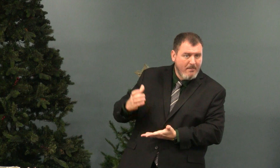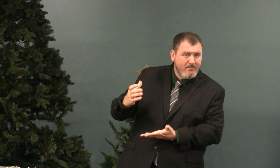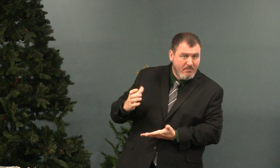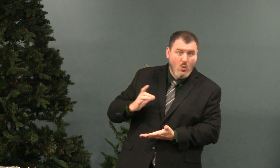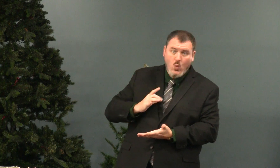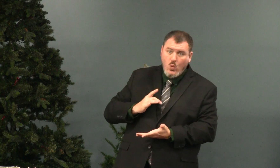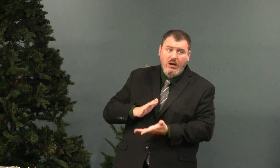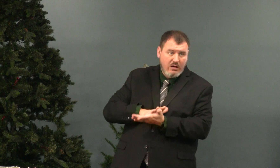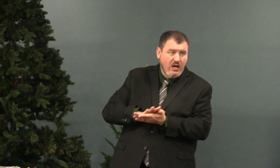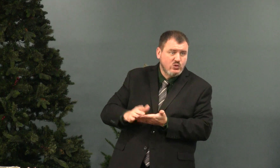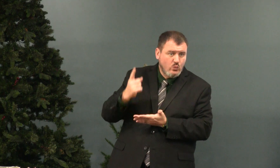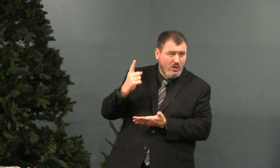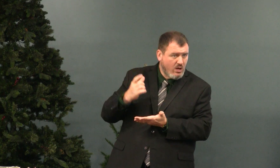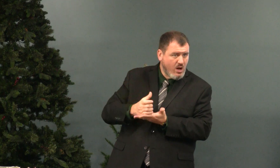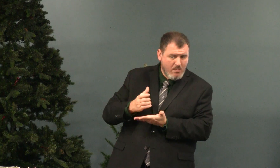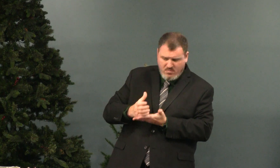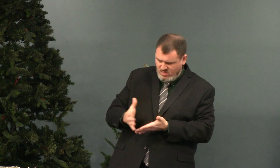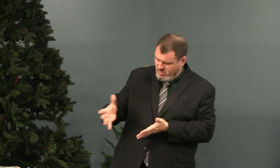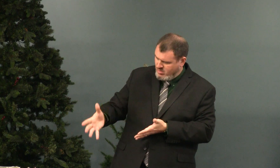you know, they have a place where you can take pictures